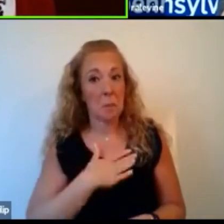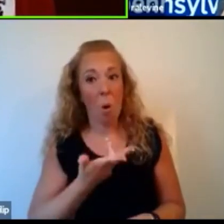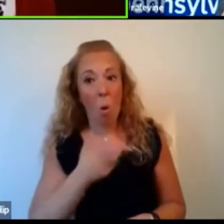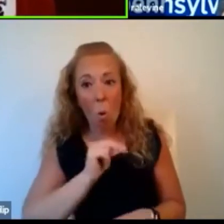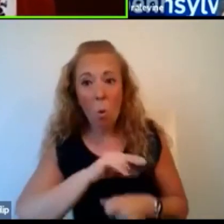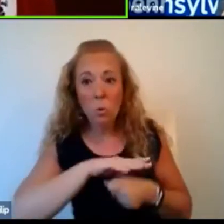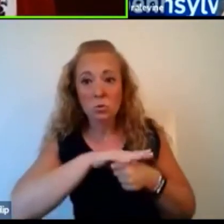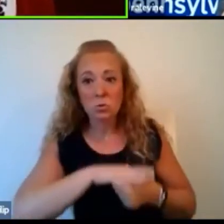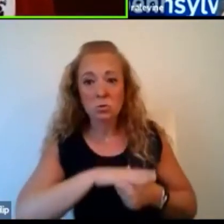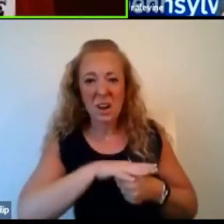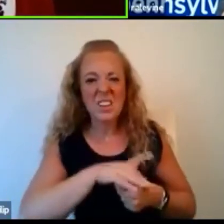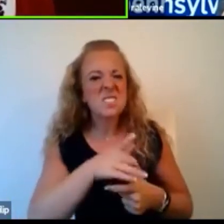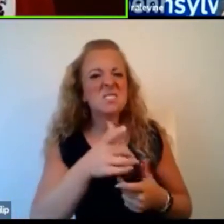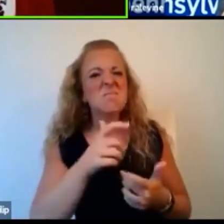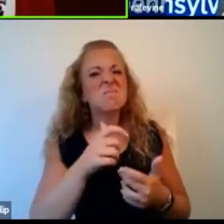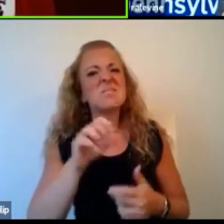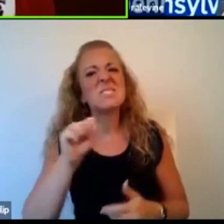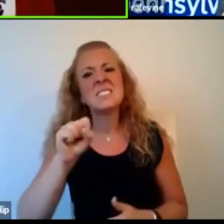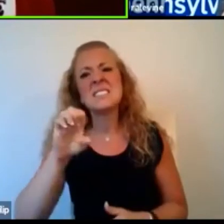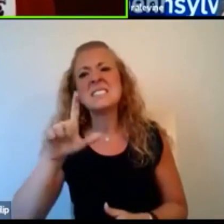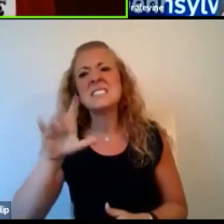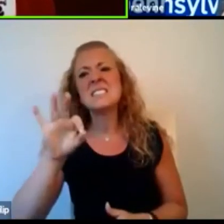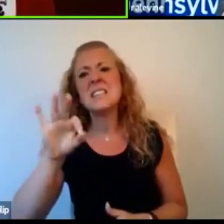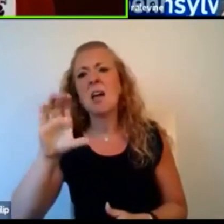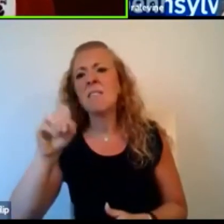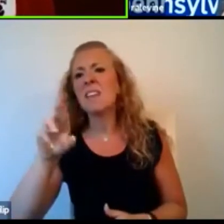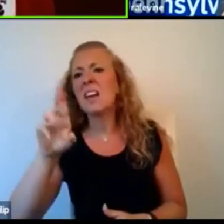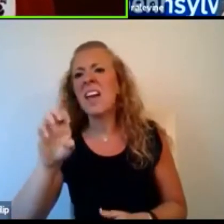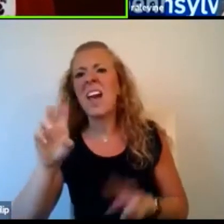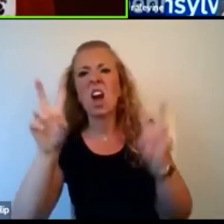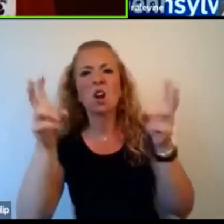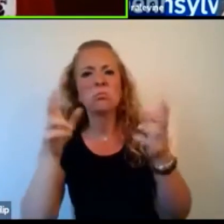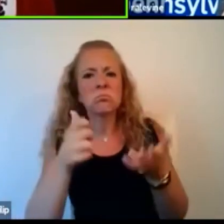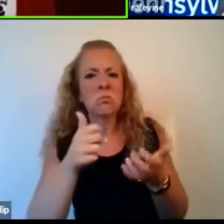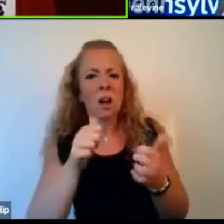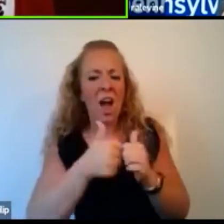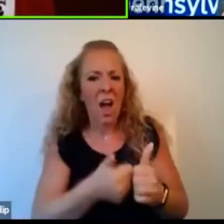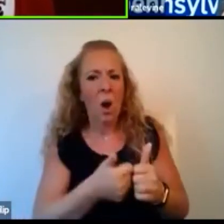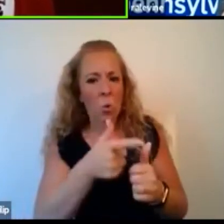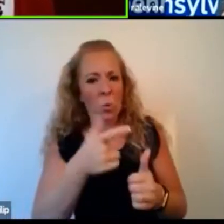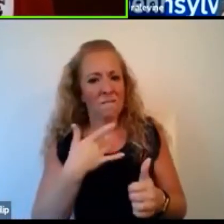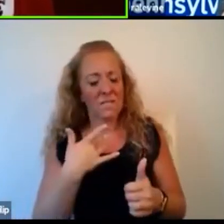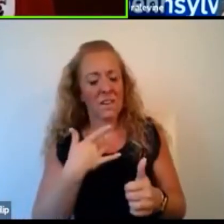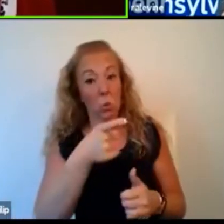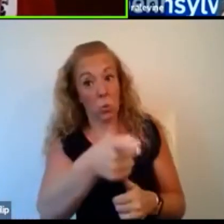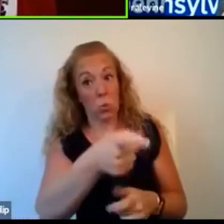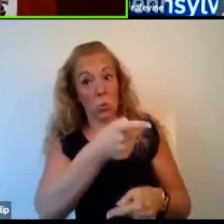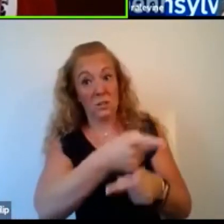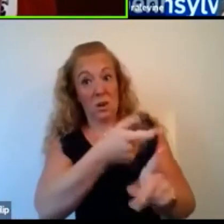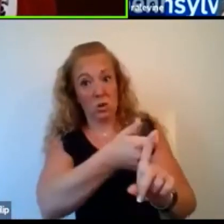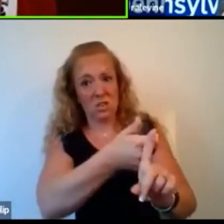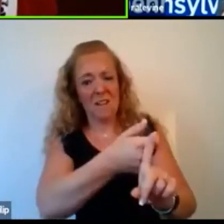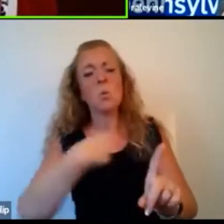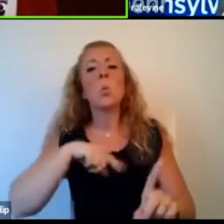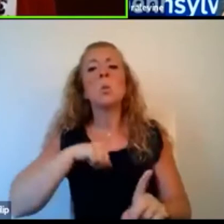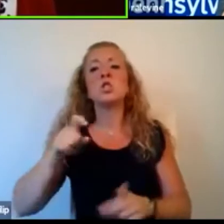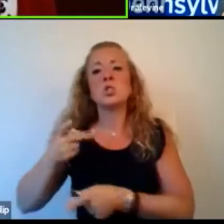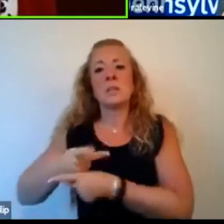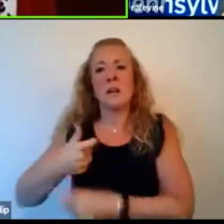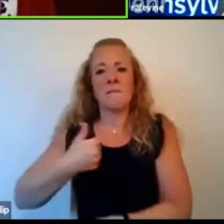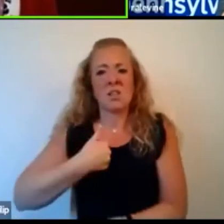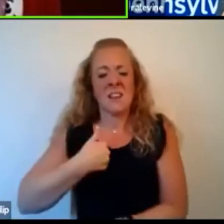self-care? How do you take care of yourself? How should we take care of ourselves in these times that can be isolating